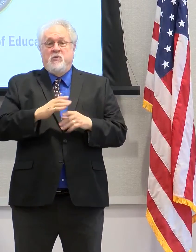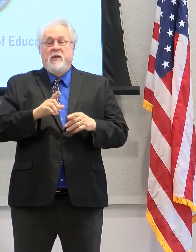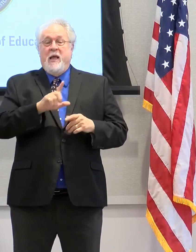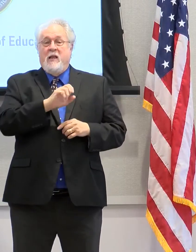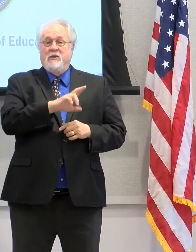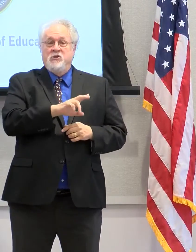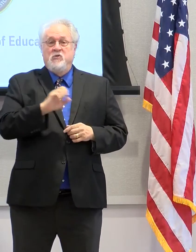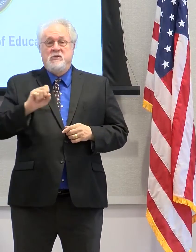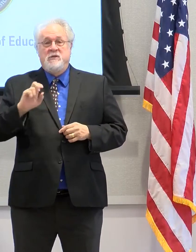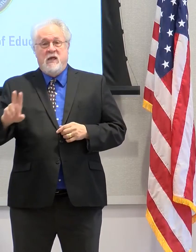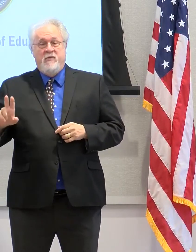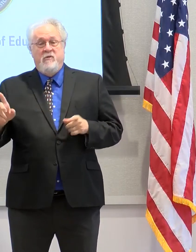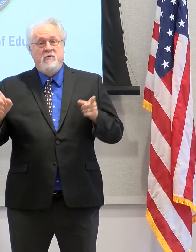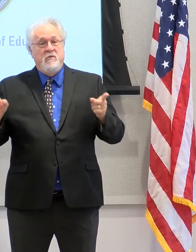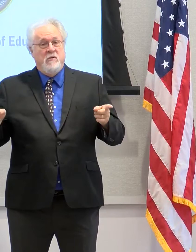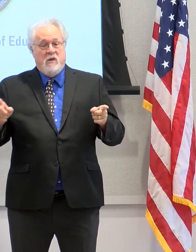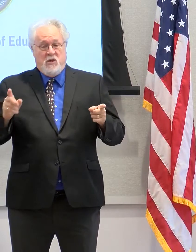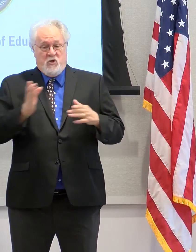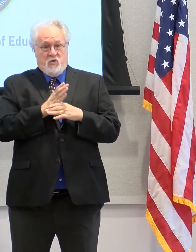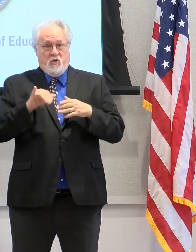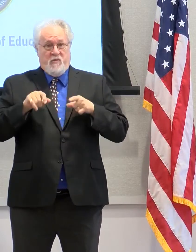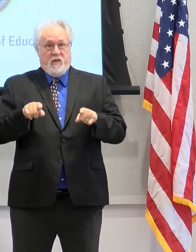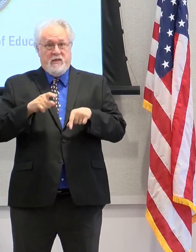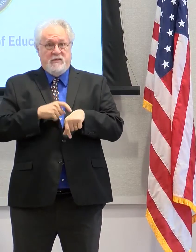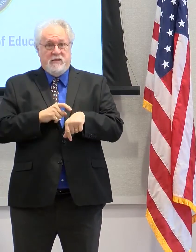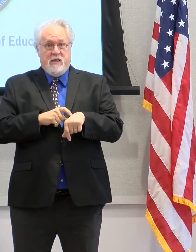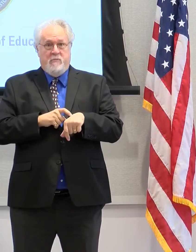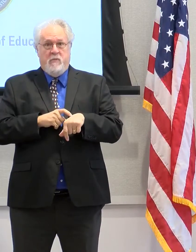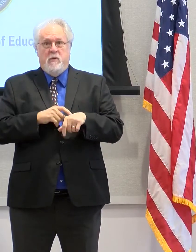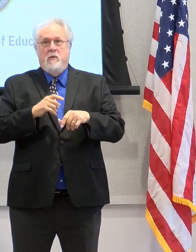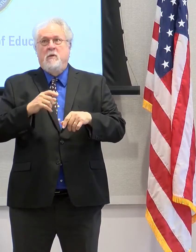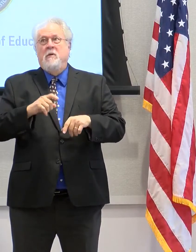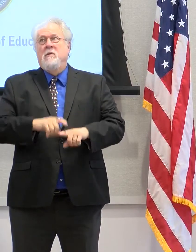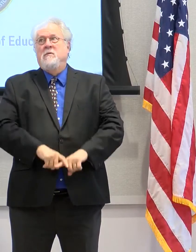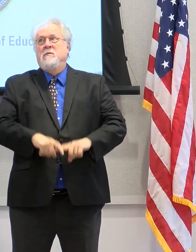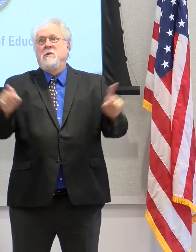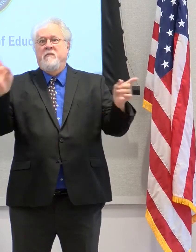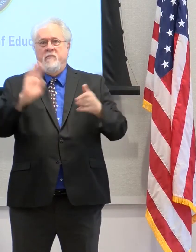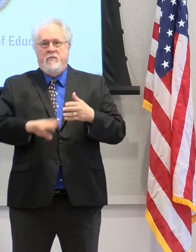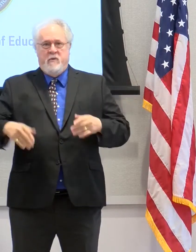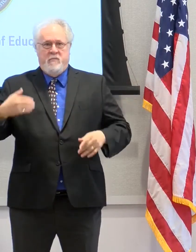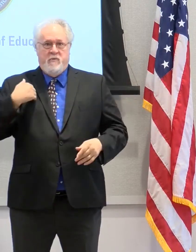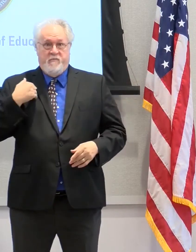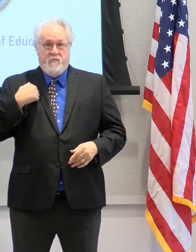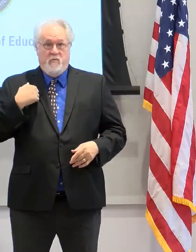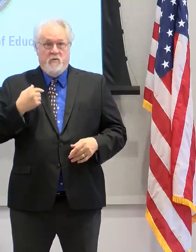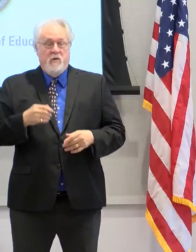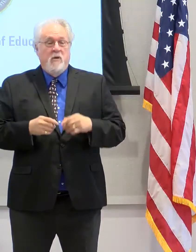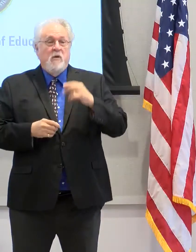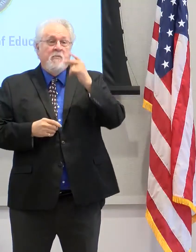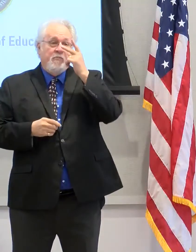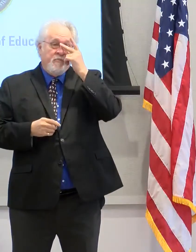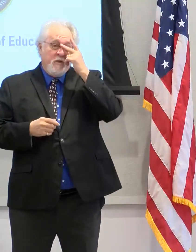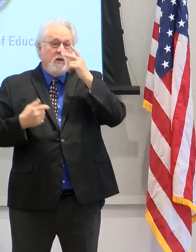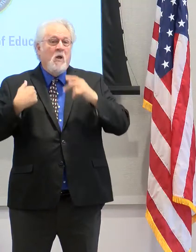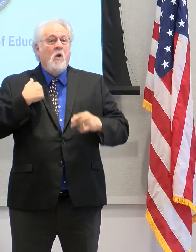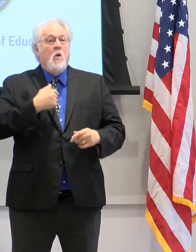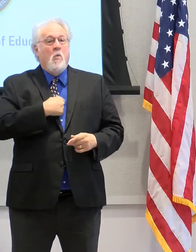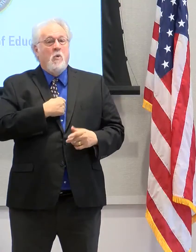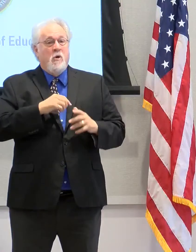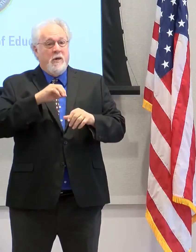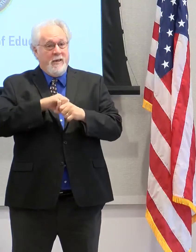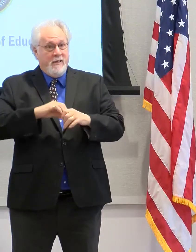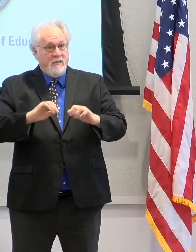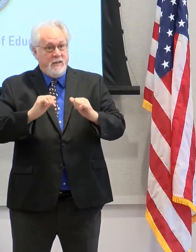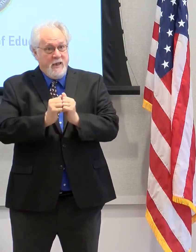LSU and Southern in that timeframe are so much different than they were before. We are in this